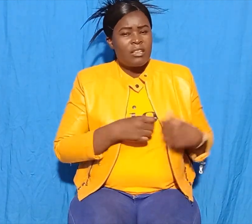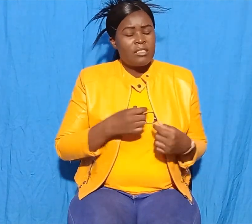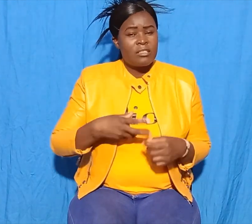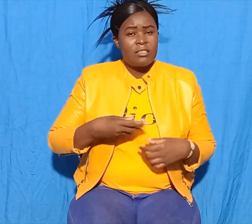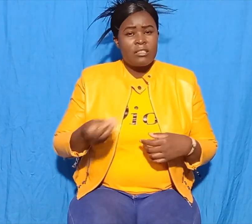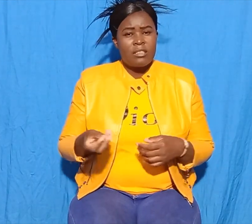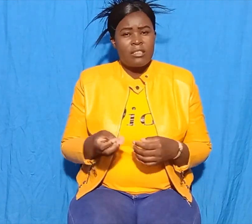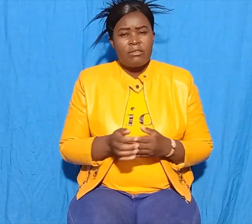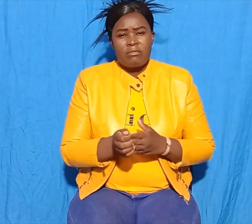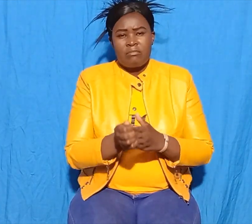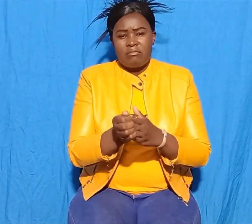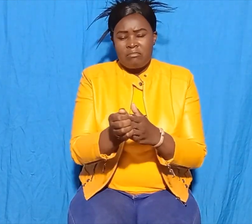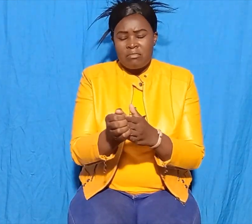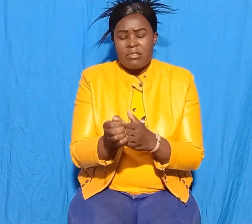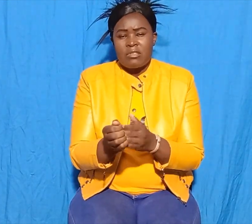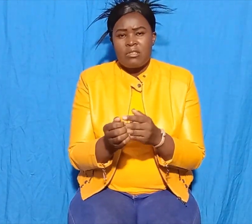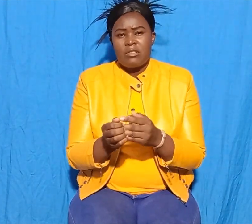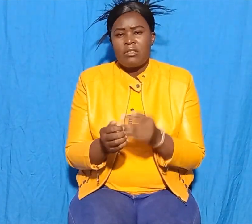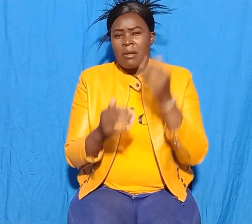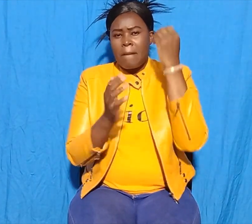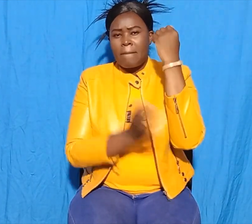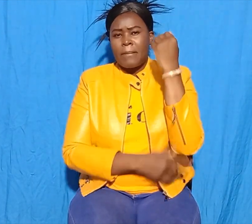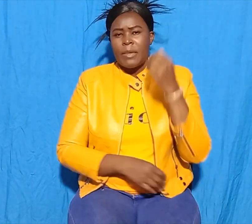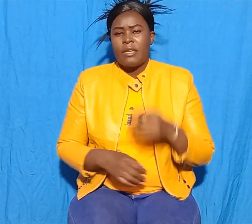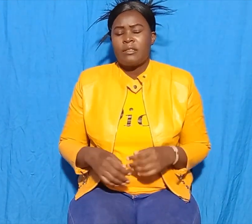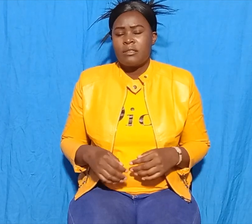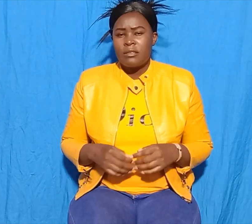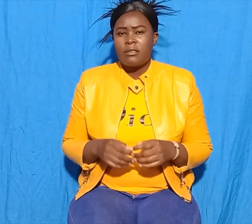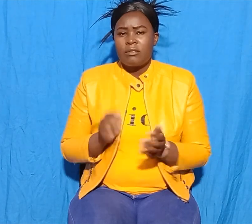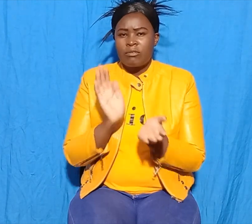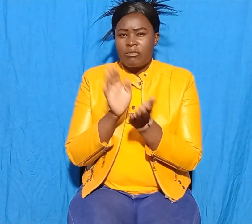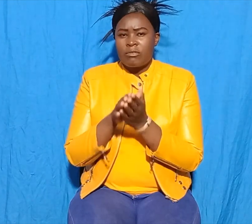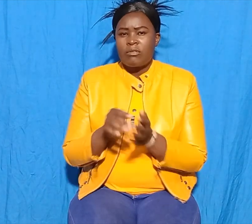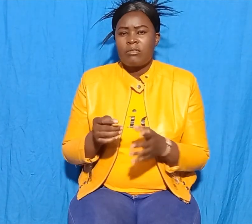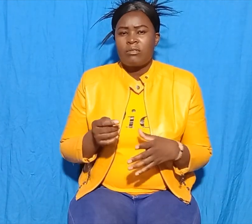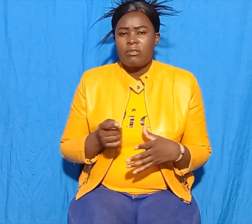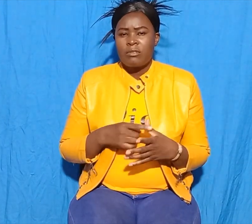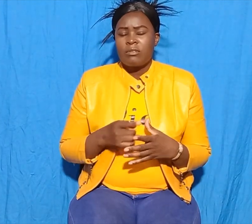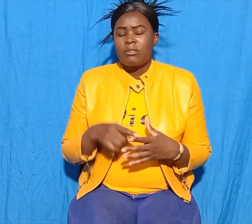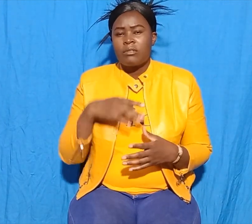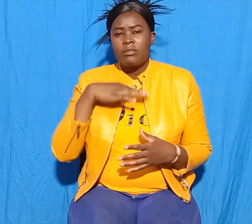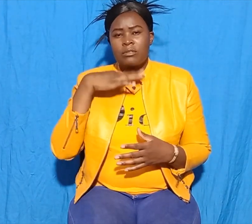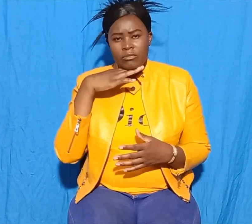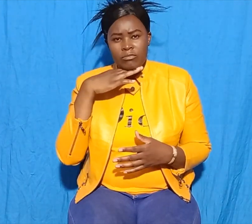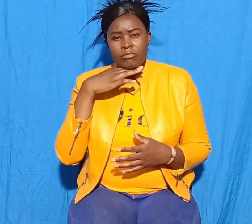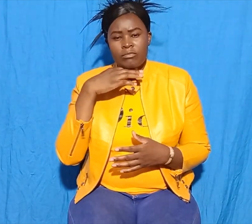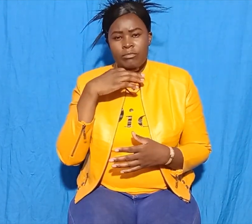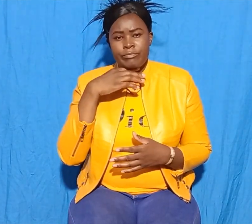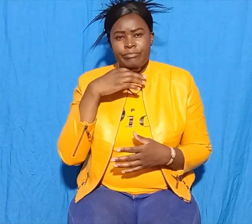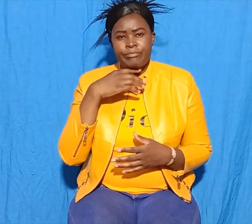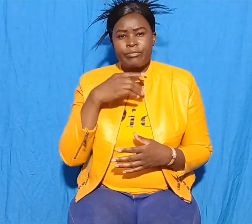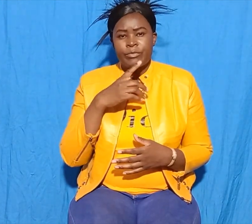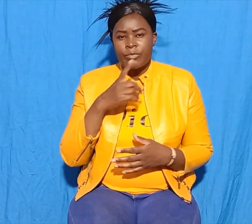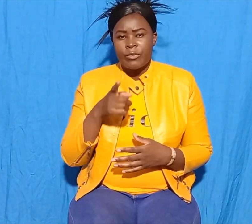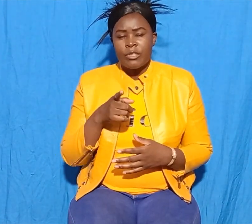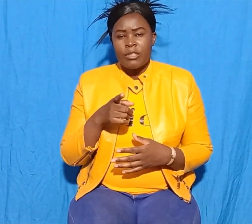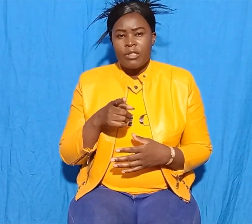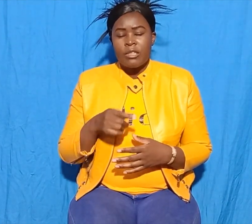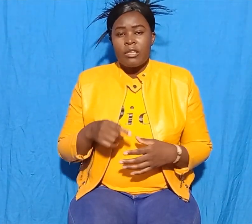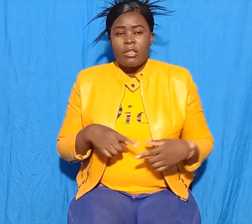was in the branches of the tree, said the silly crocodile. My heart is in its place